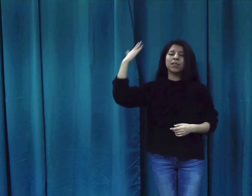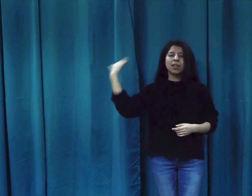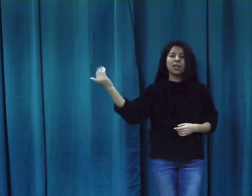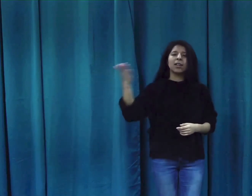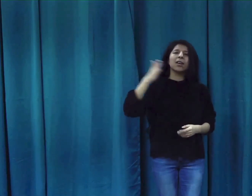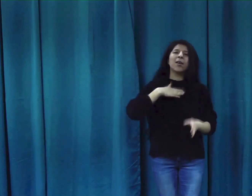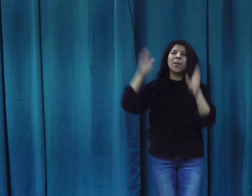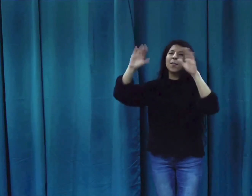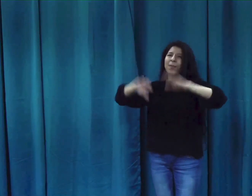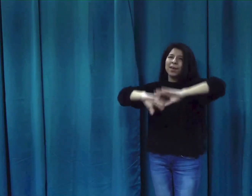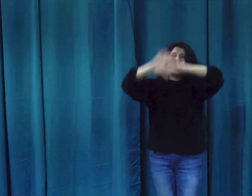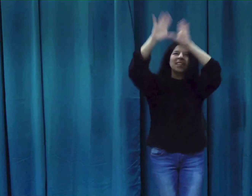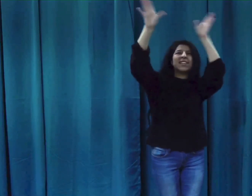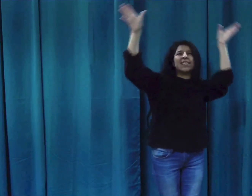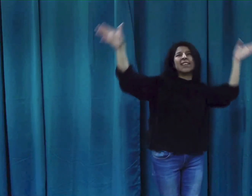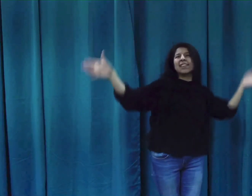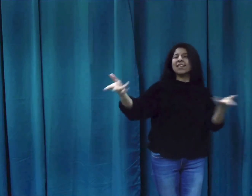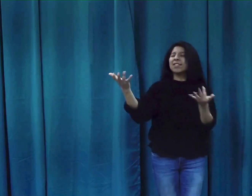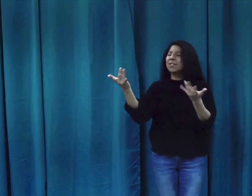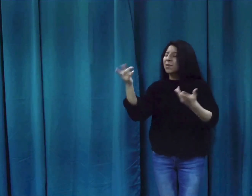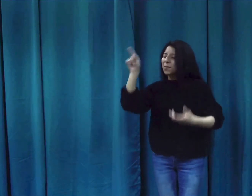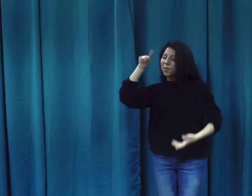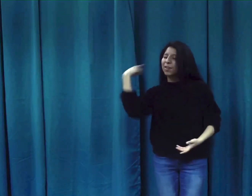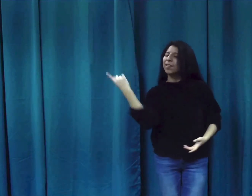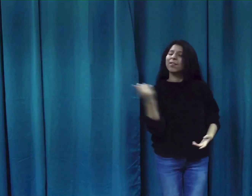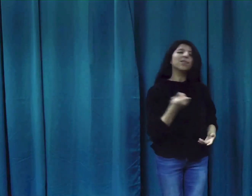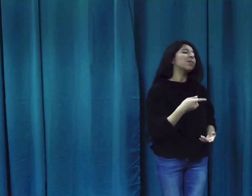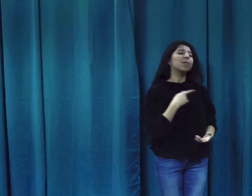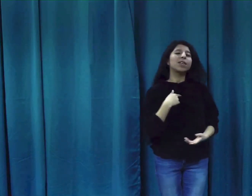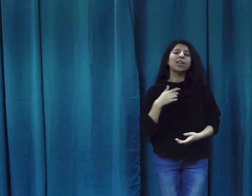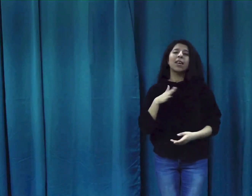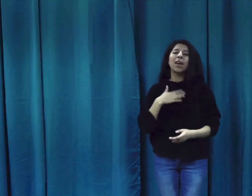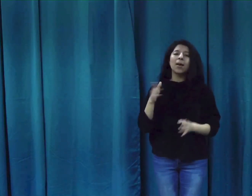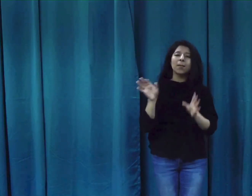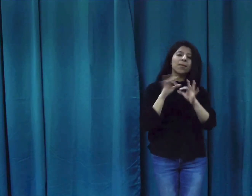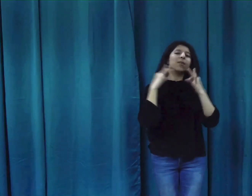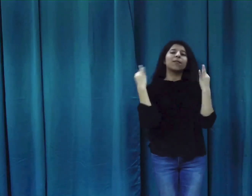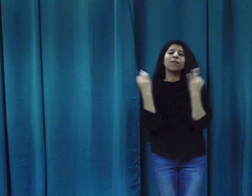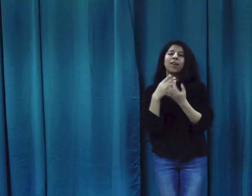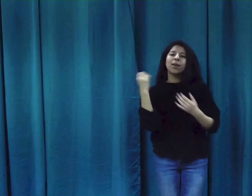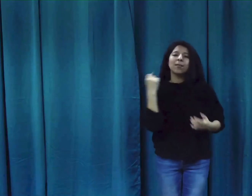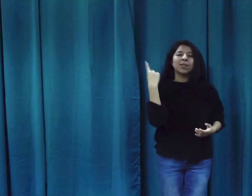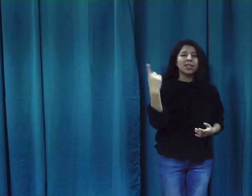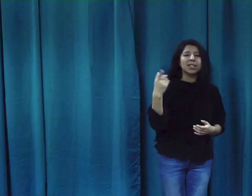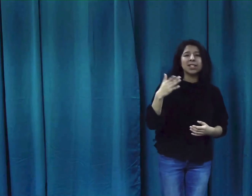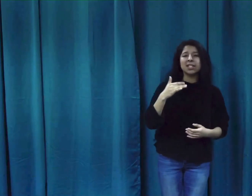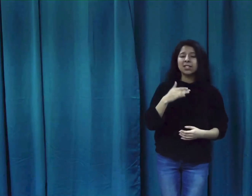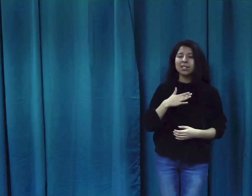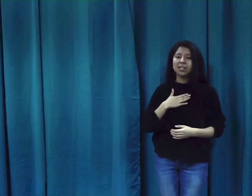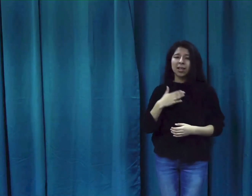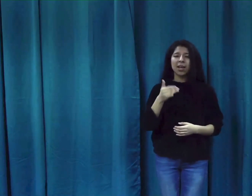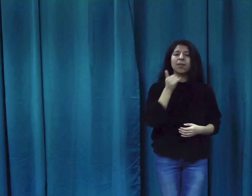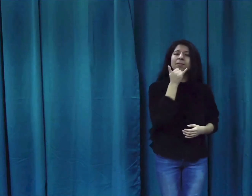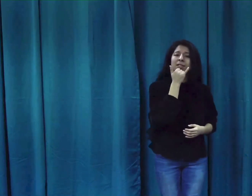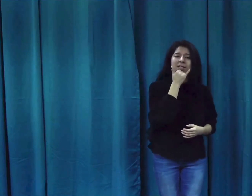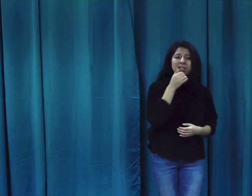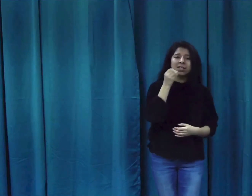I know my kingdom awaits And they've forgiven my mistakes